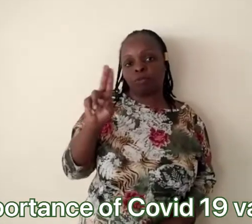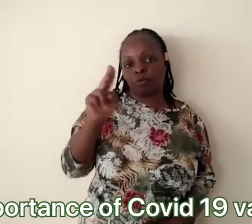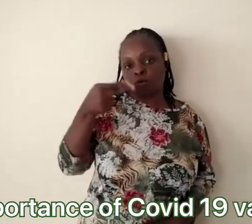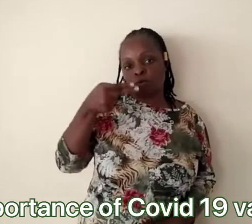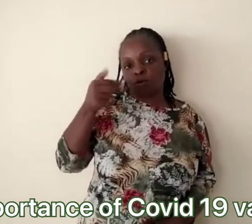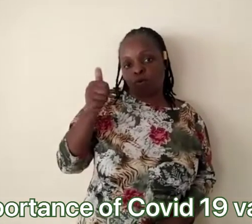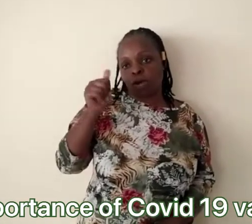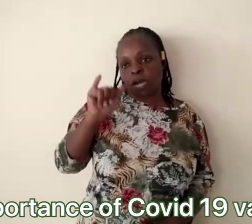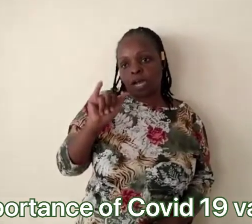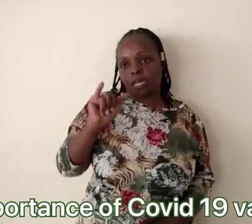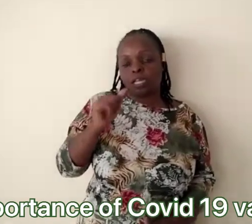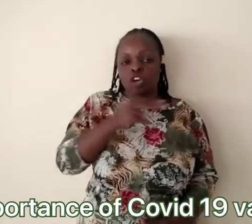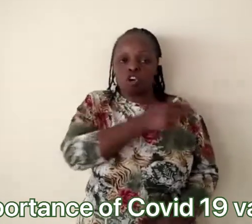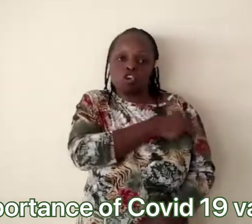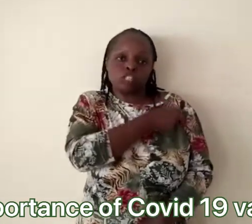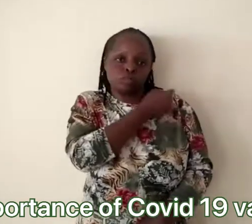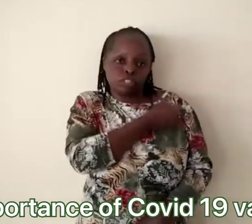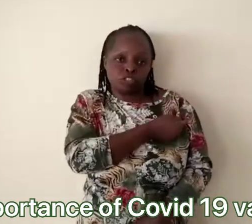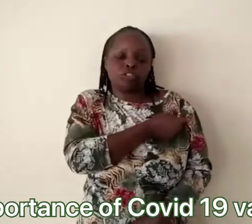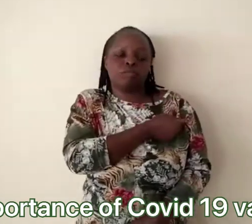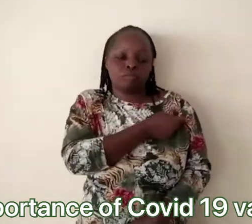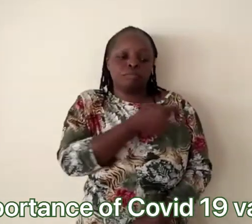Neymar, Ohio Hospital.